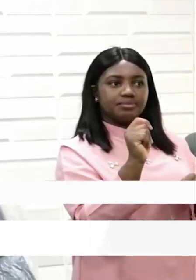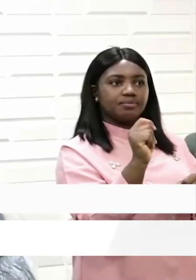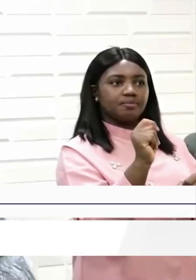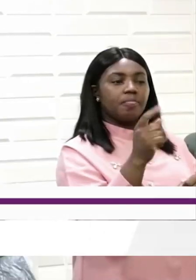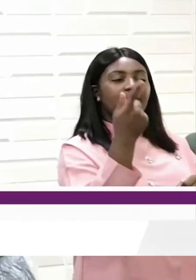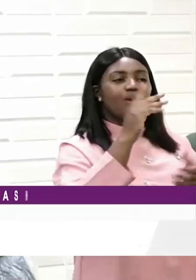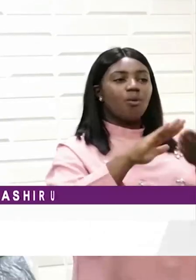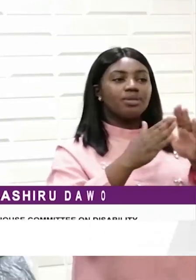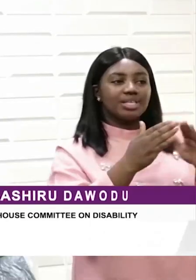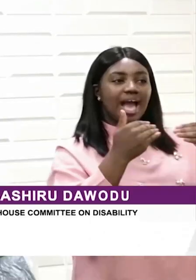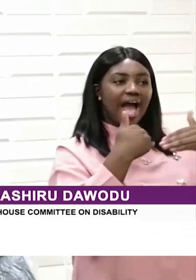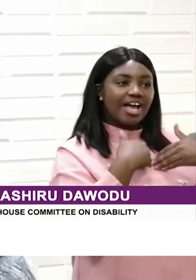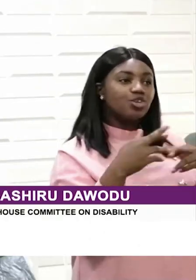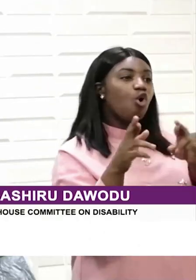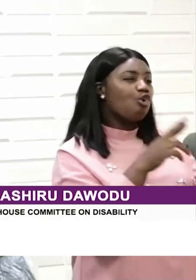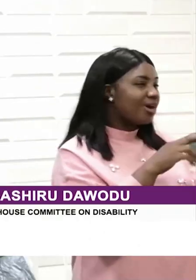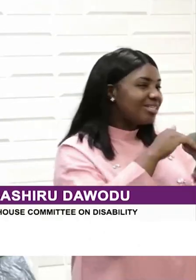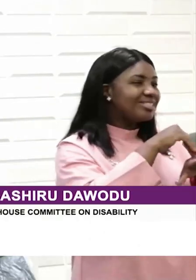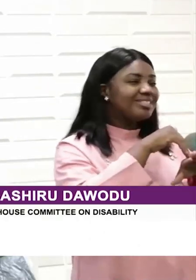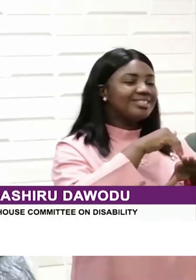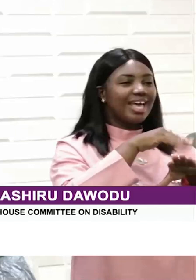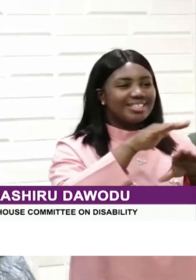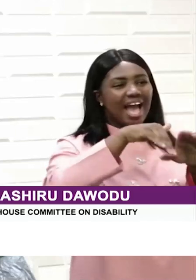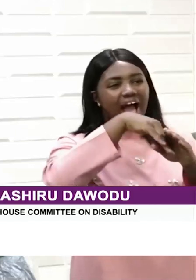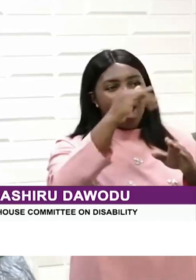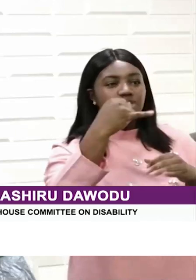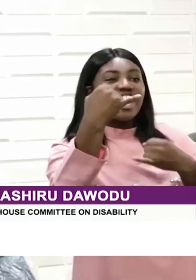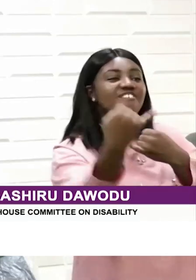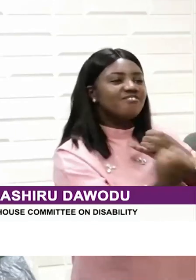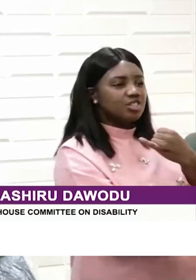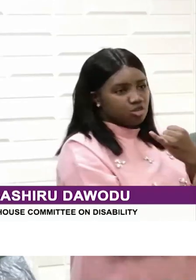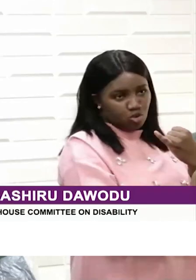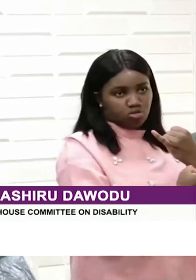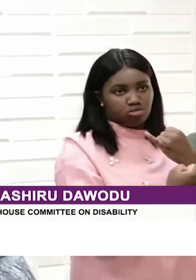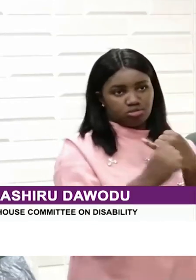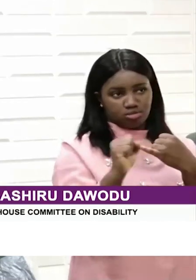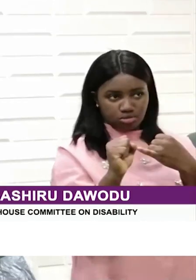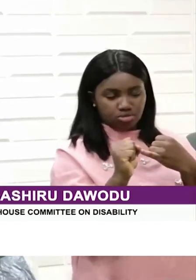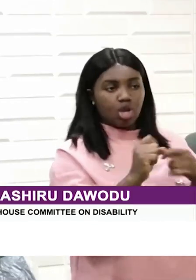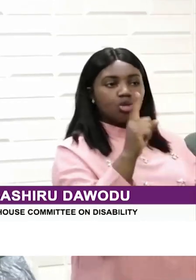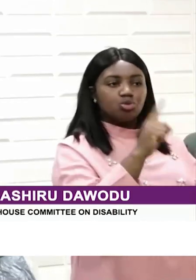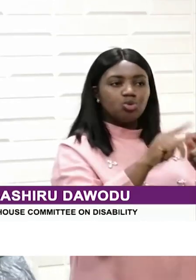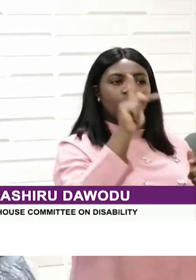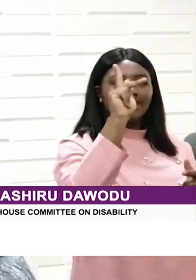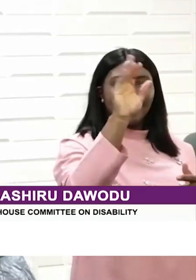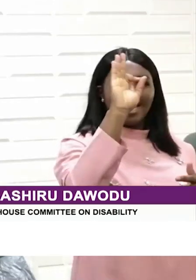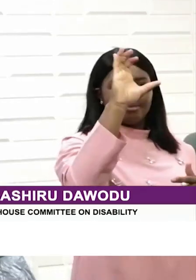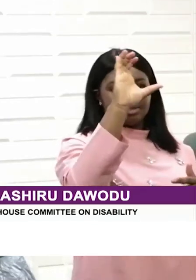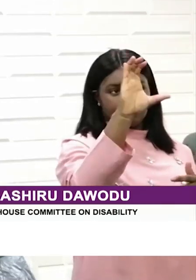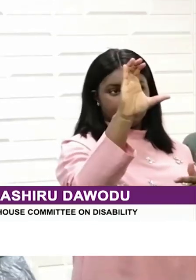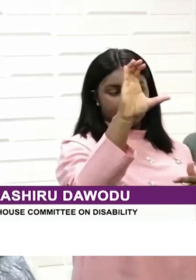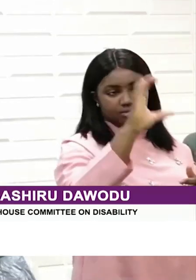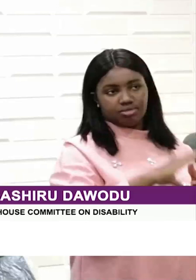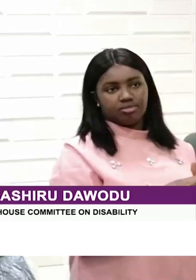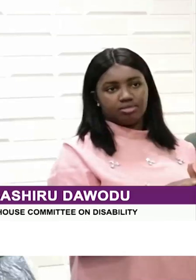he says the focus is on enhancing lives of persons with disabilities and preventing incidents